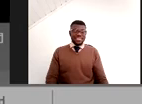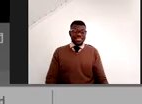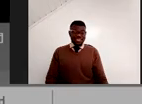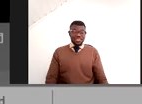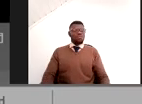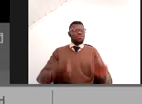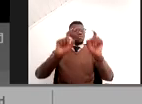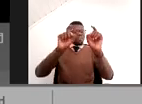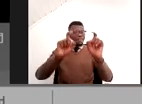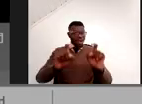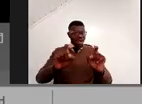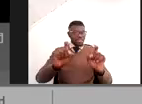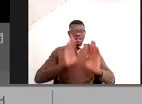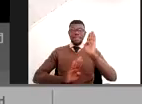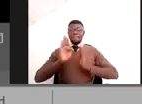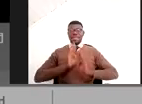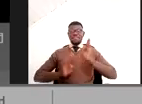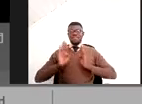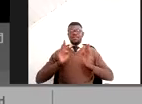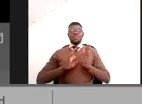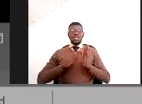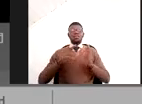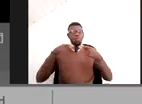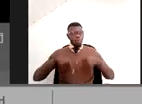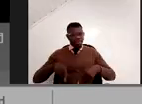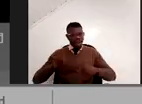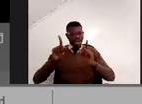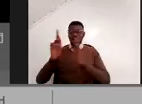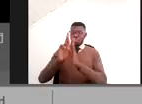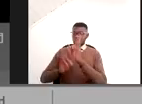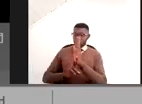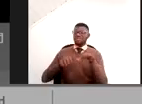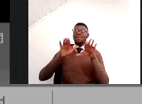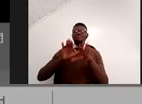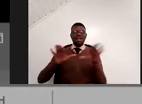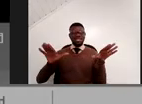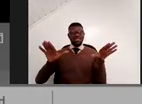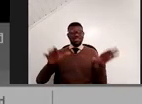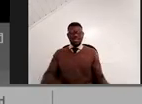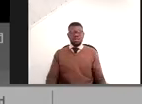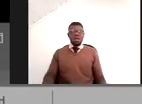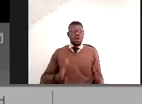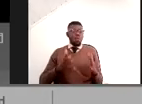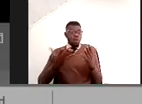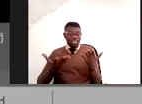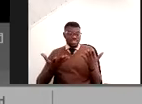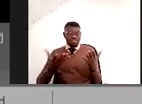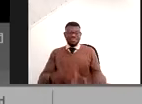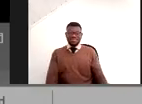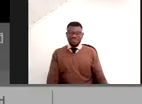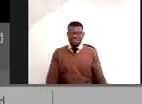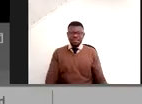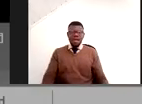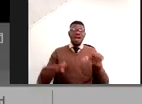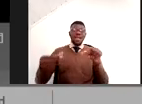It's complying with the rules of the market, which is chemicals,